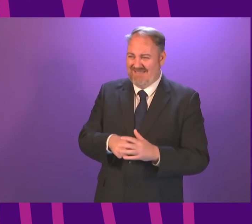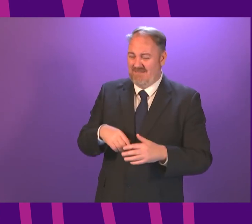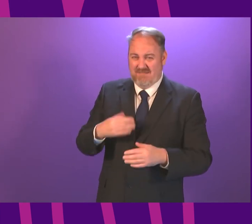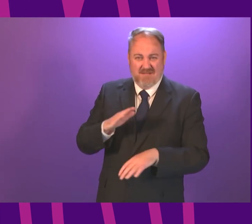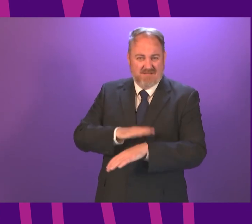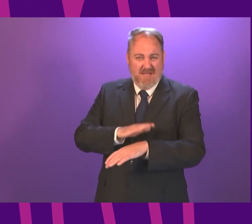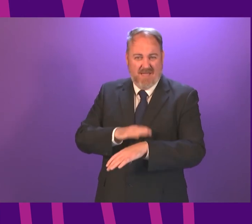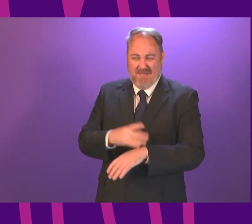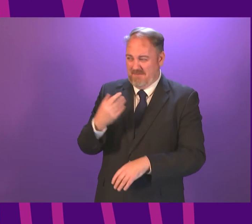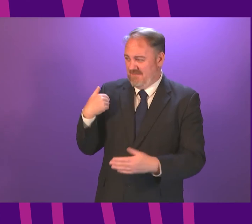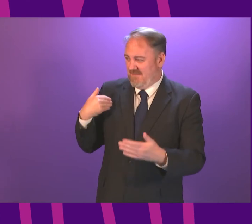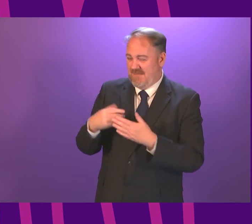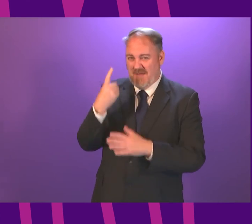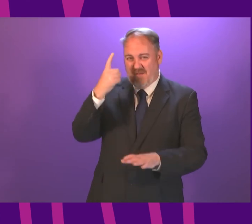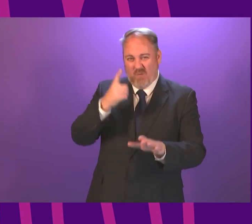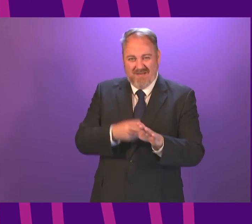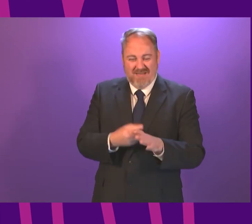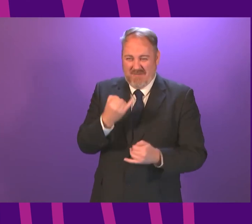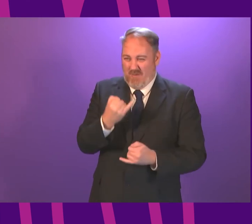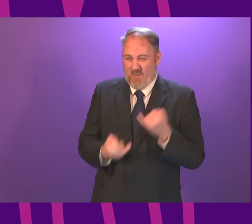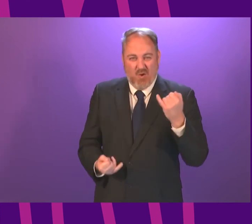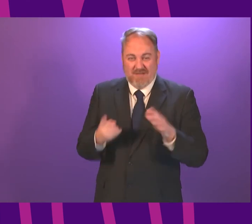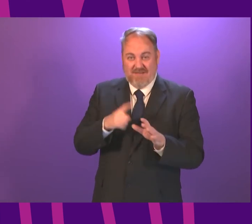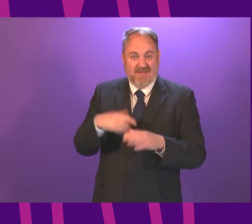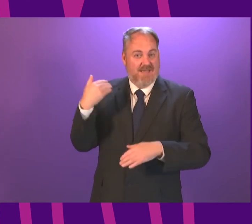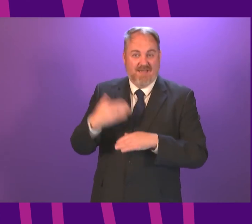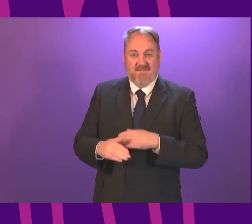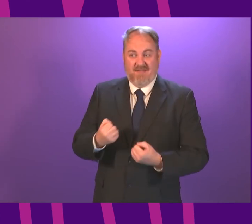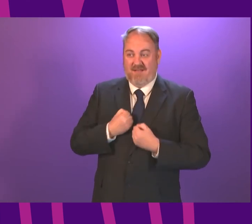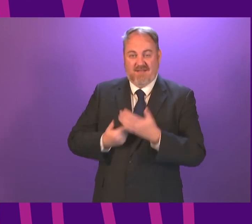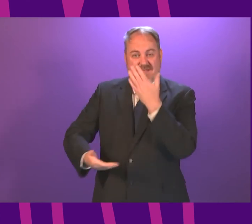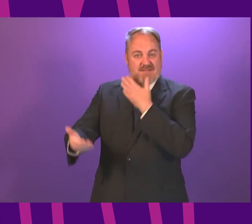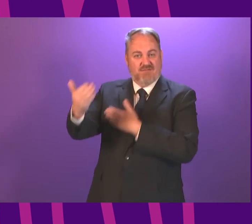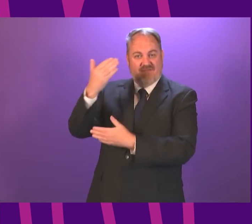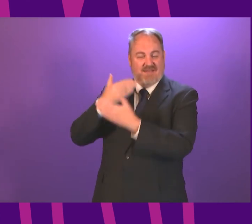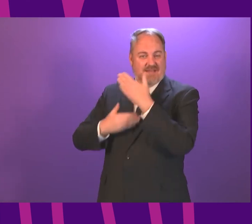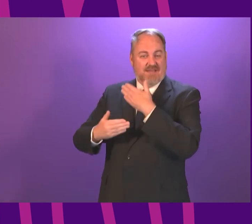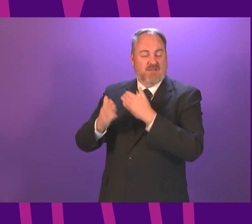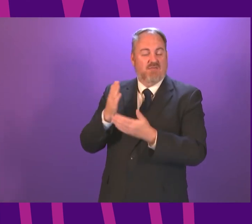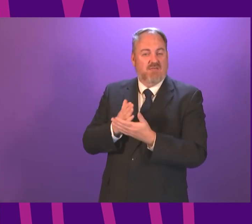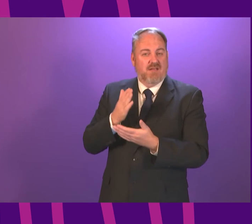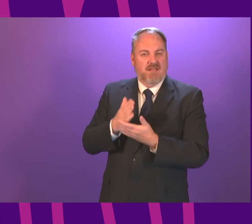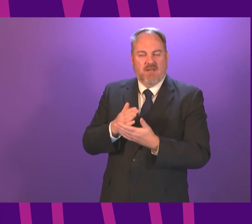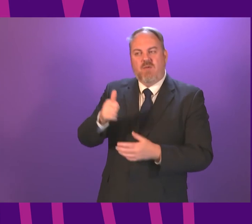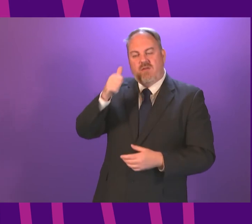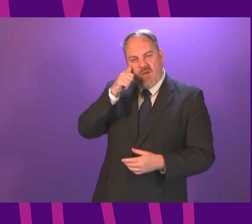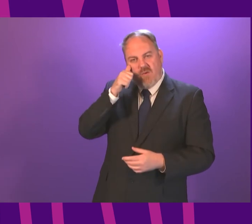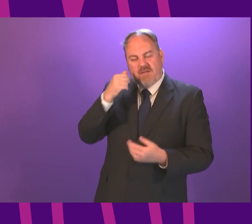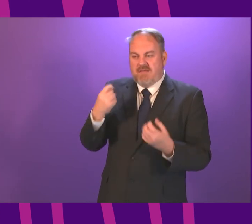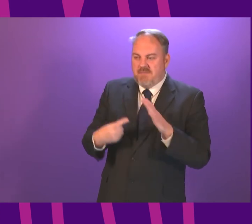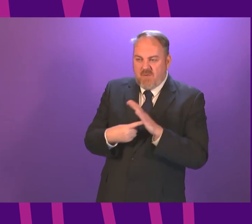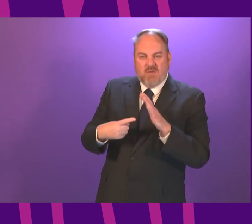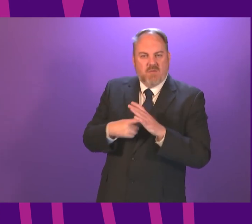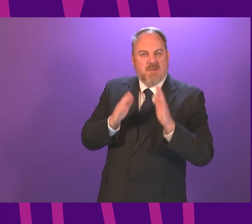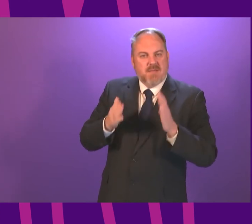respects of years, as we have all in different ways had to cope with the implications of Covid and it is really important that we both understand, listen